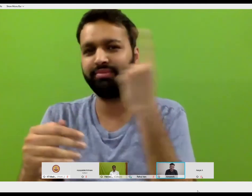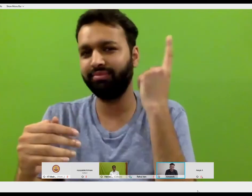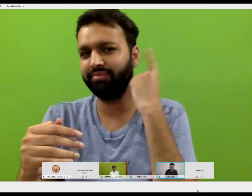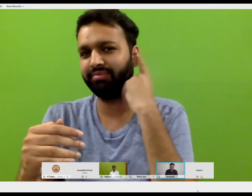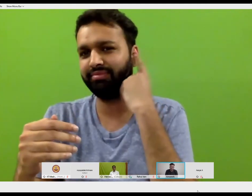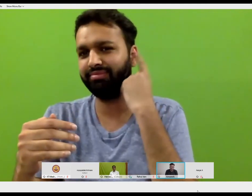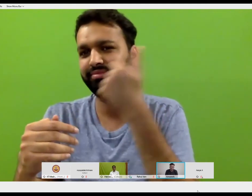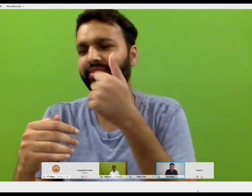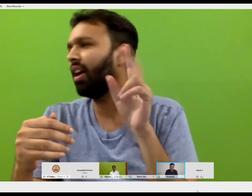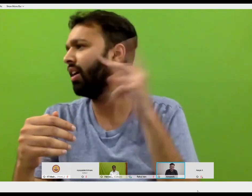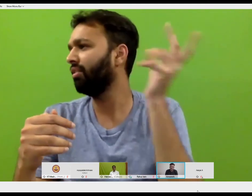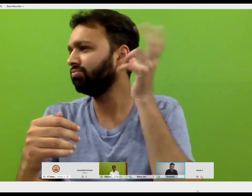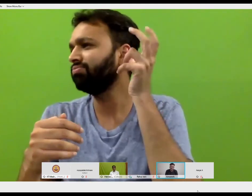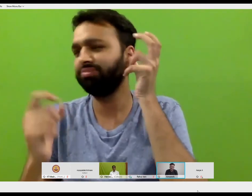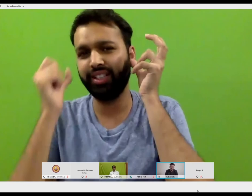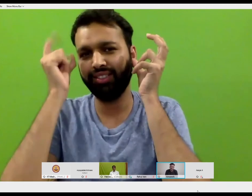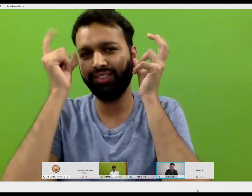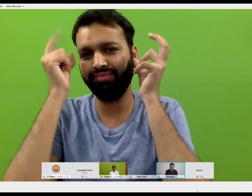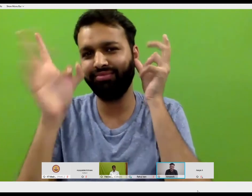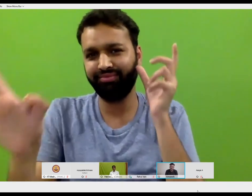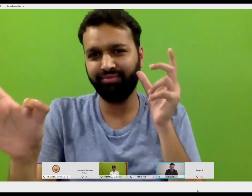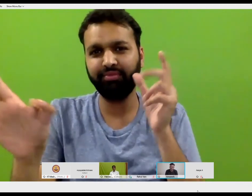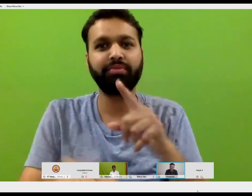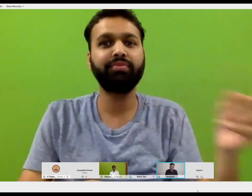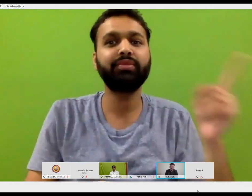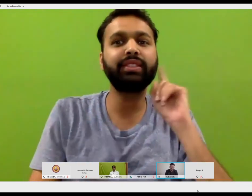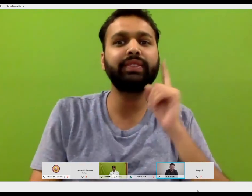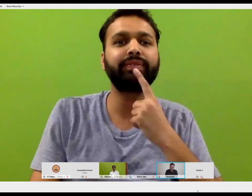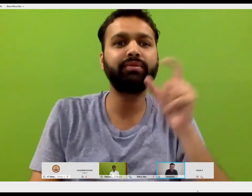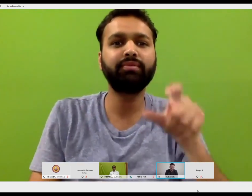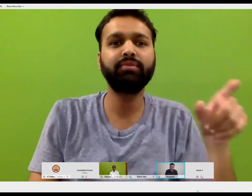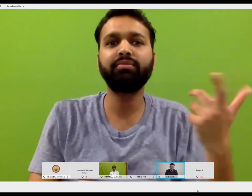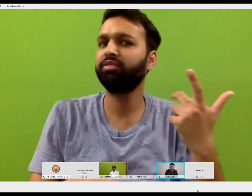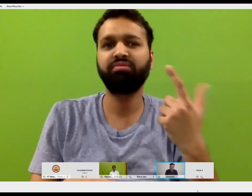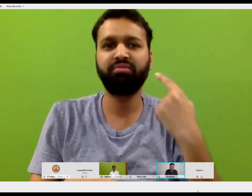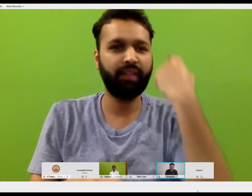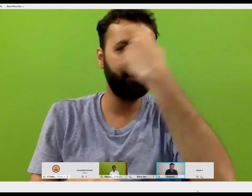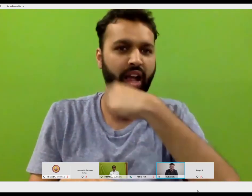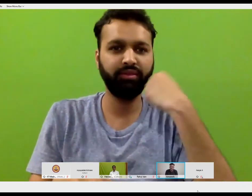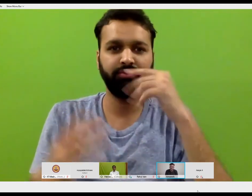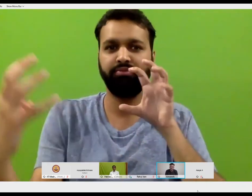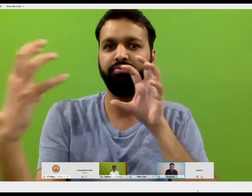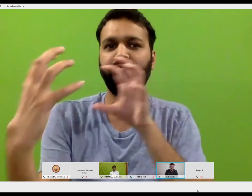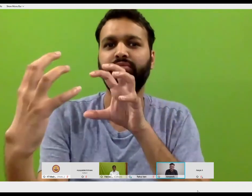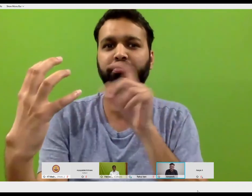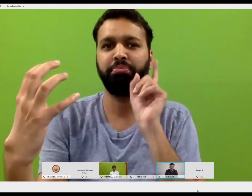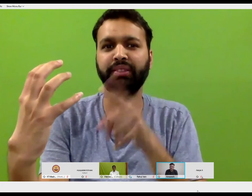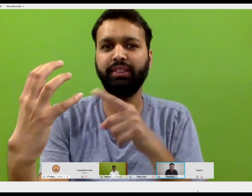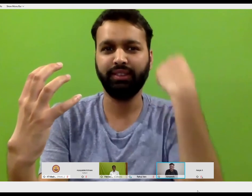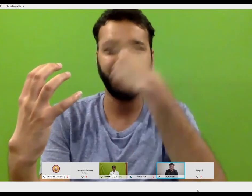speak to each other, because they can use the hearing. But for deaf people, they always need